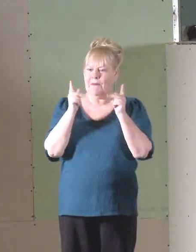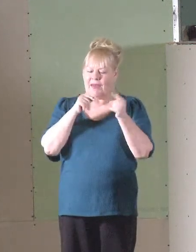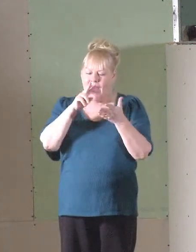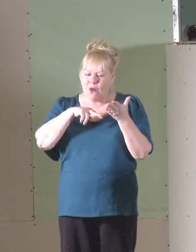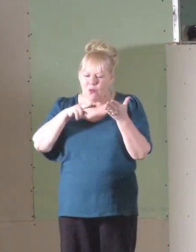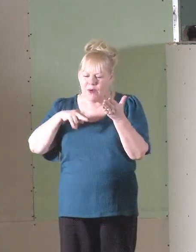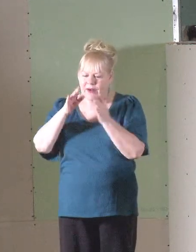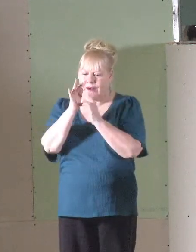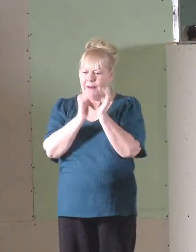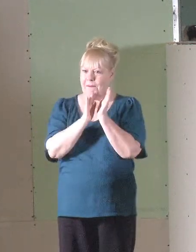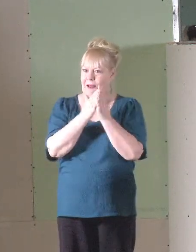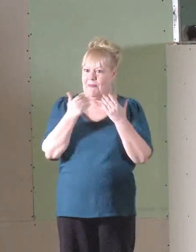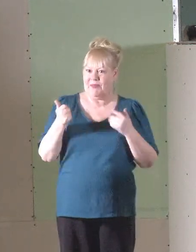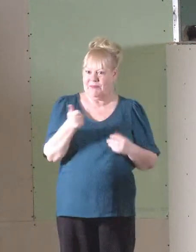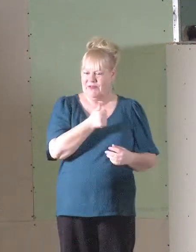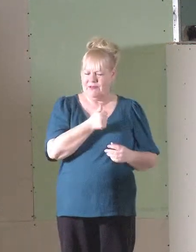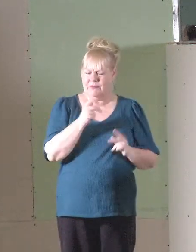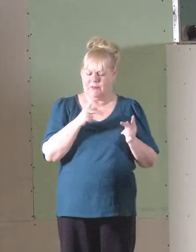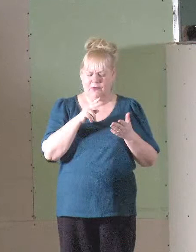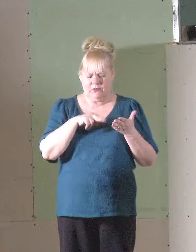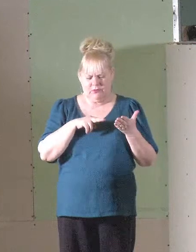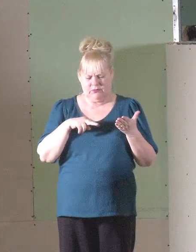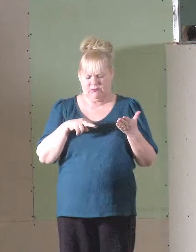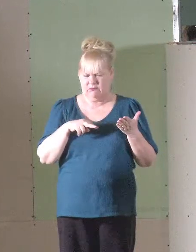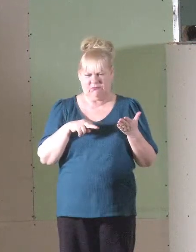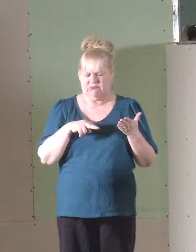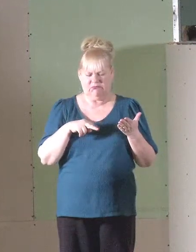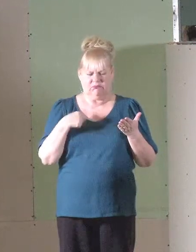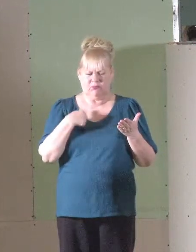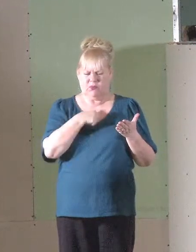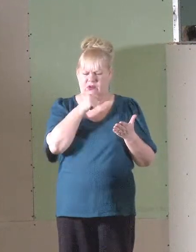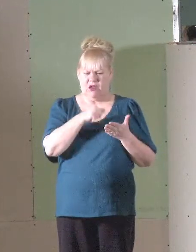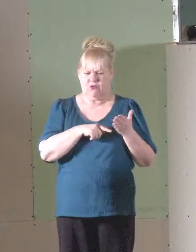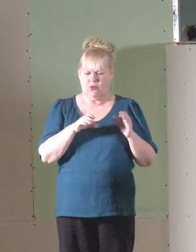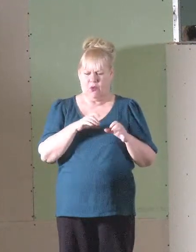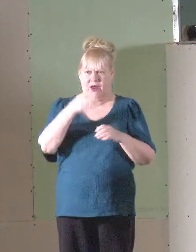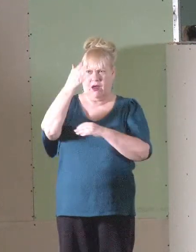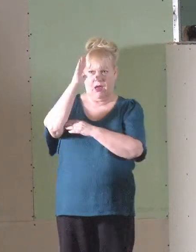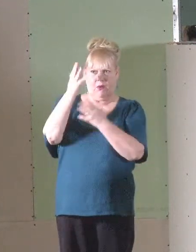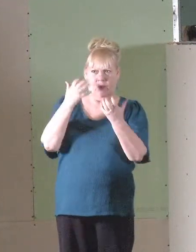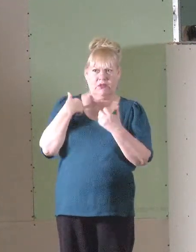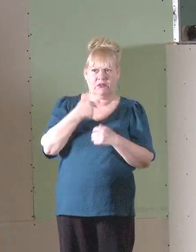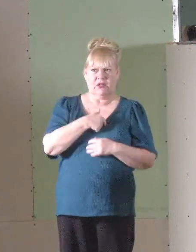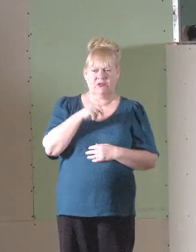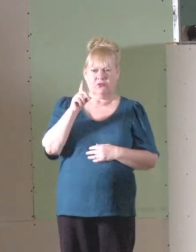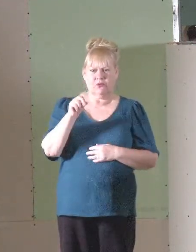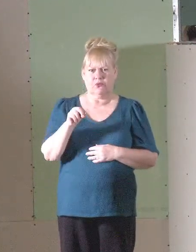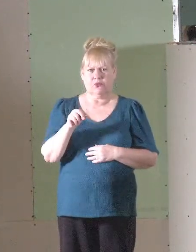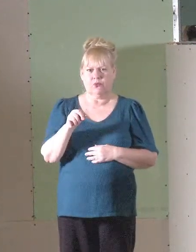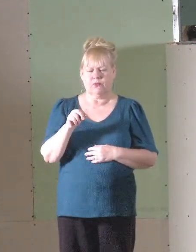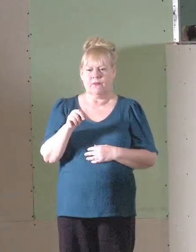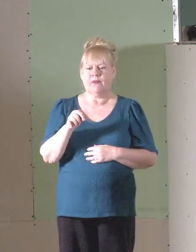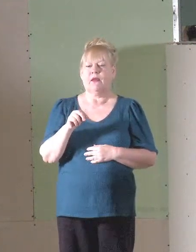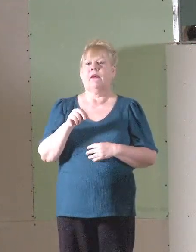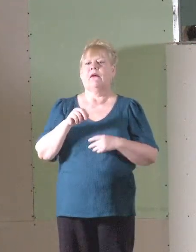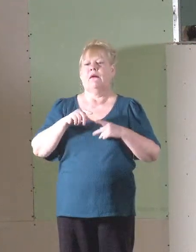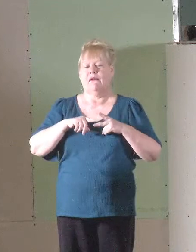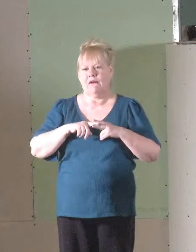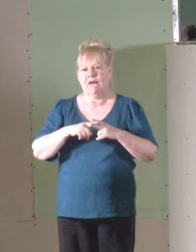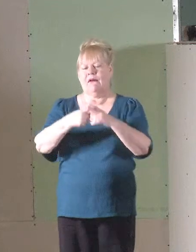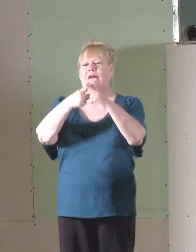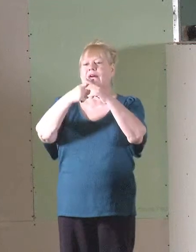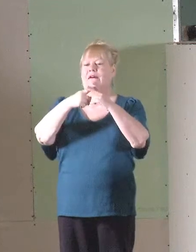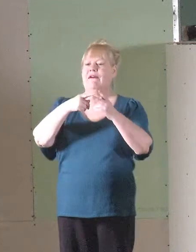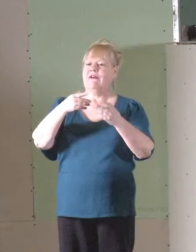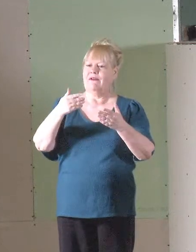themselves, and as they did, they said, you know what? We're not doing what God wants us to do. And that gave birth to the Reformation